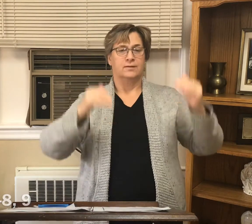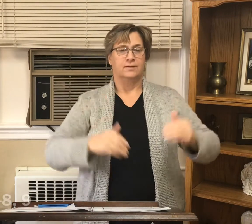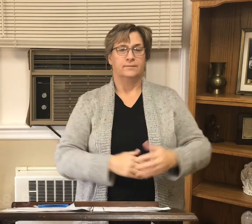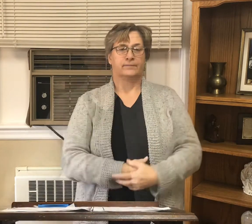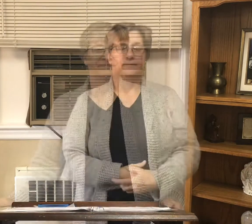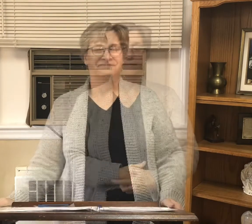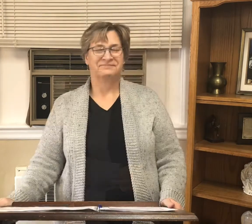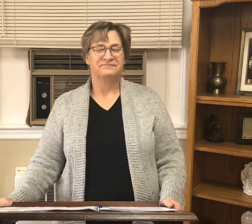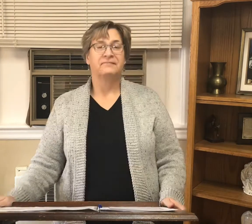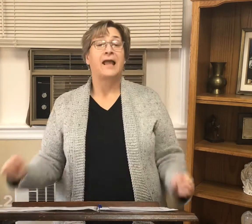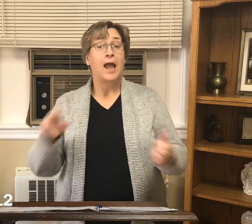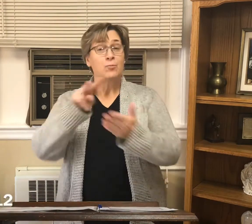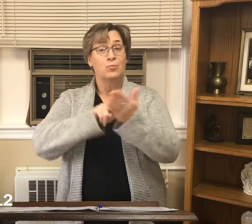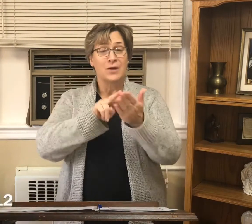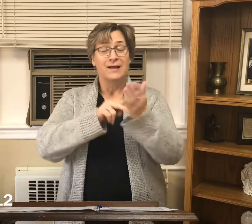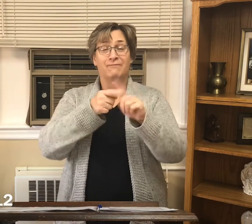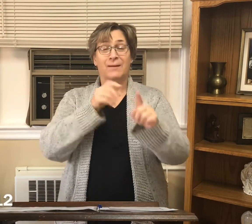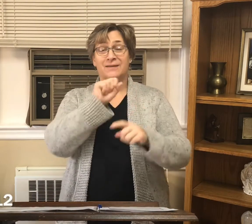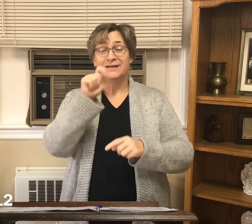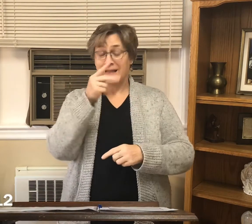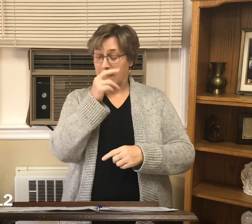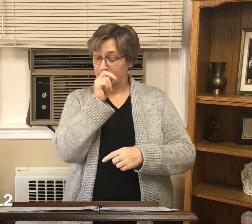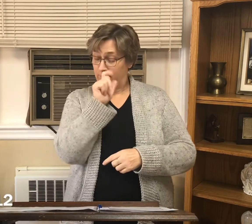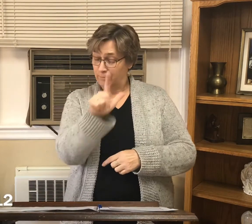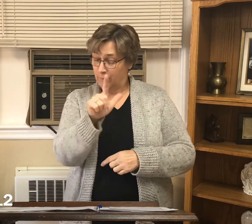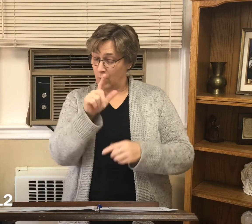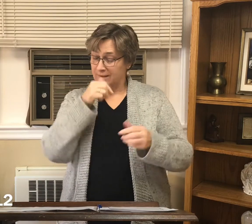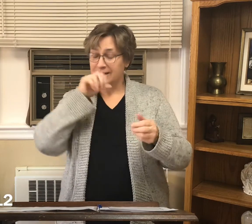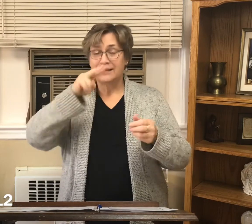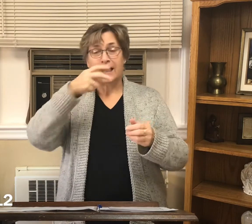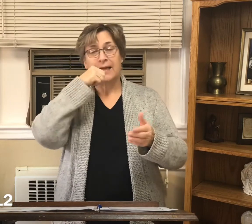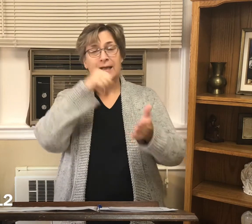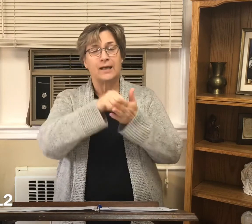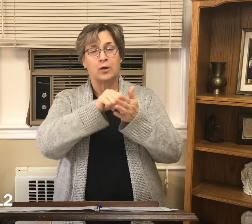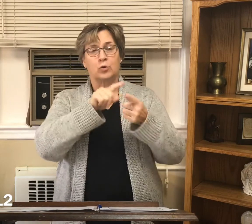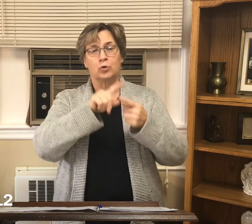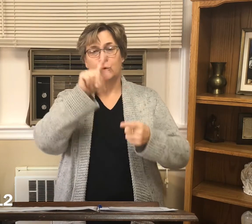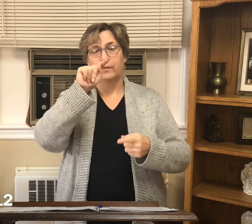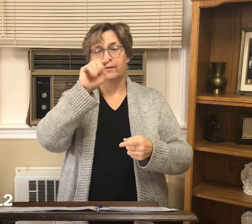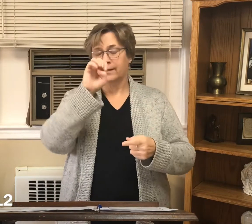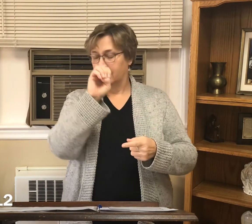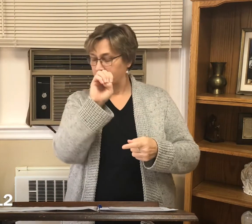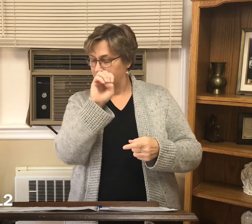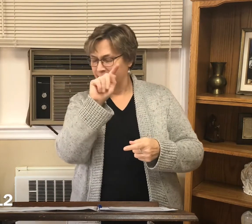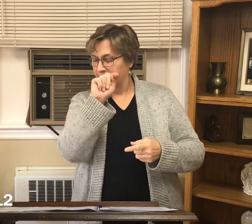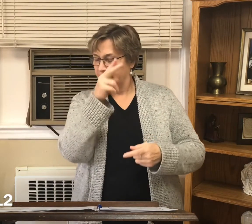a reading from st. Paul's second letter to the Thessalonians